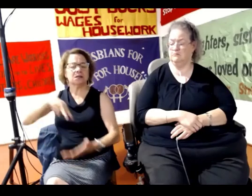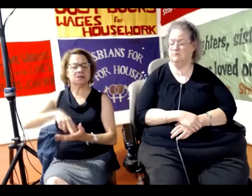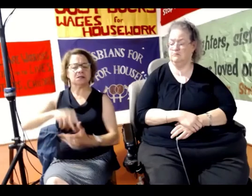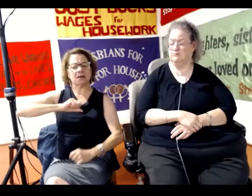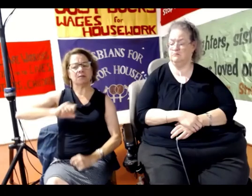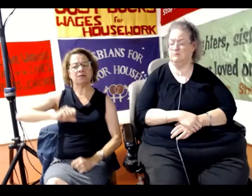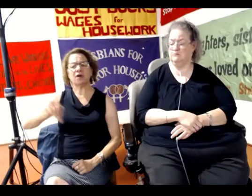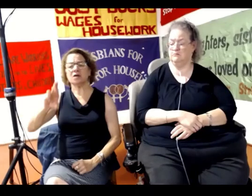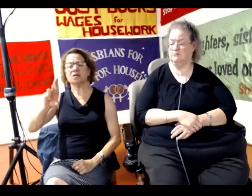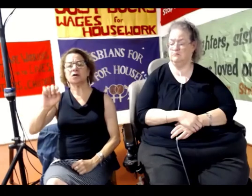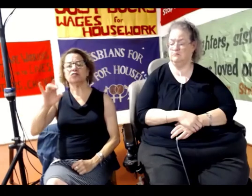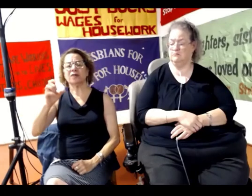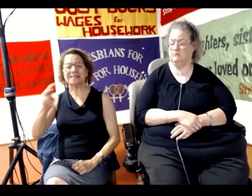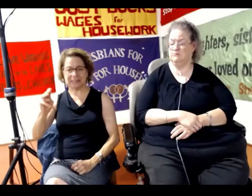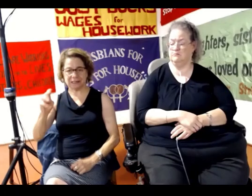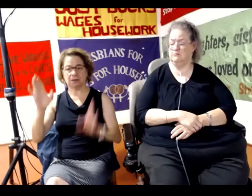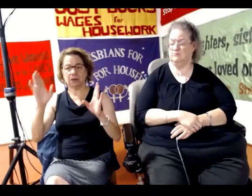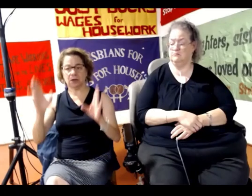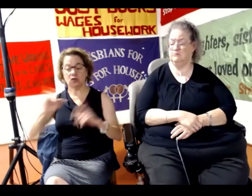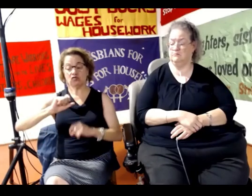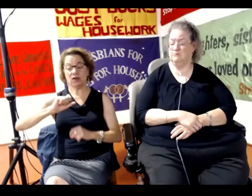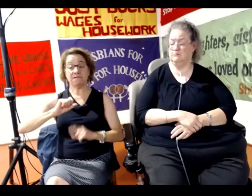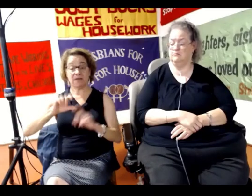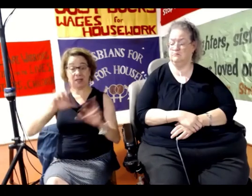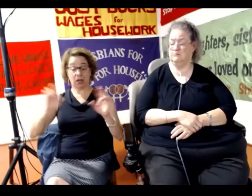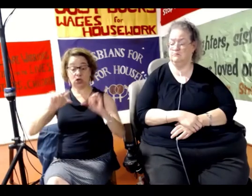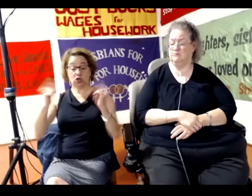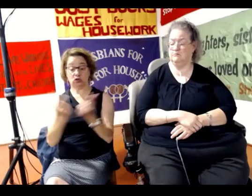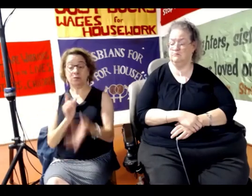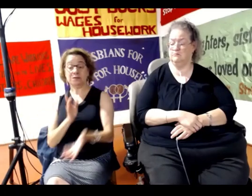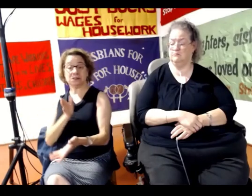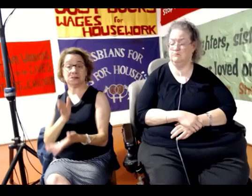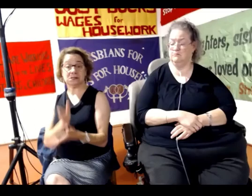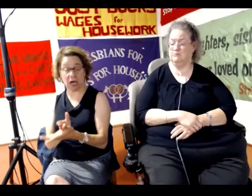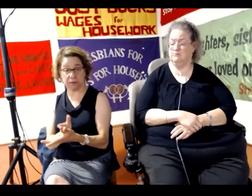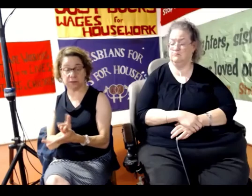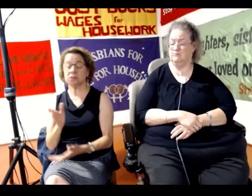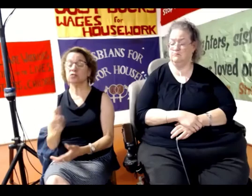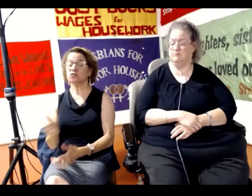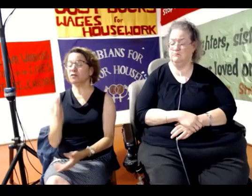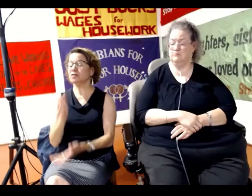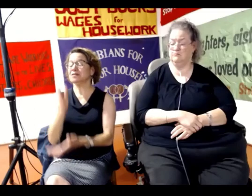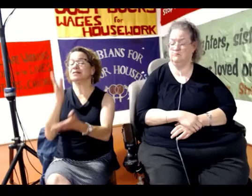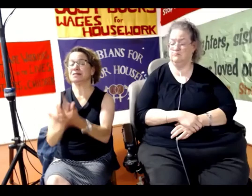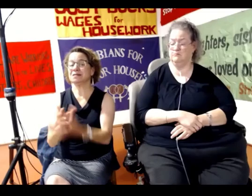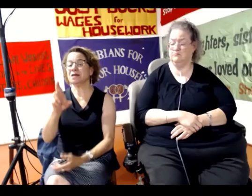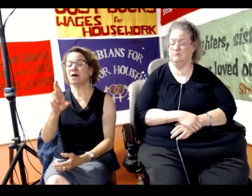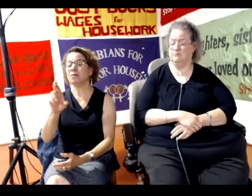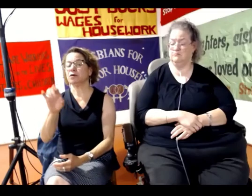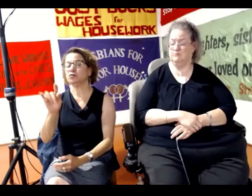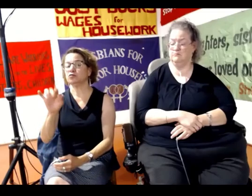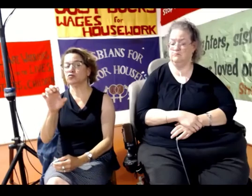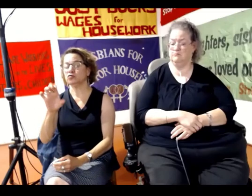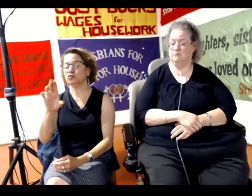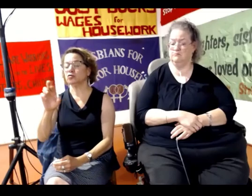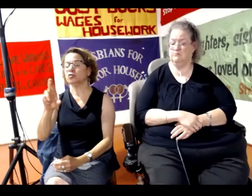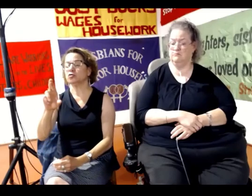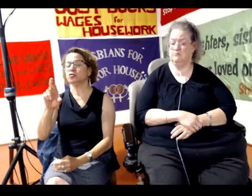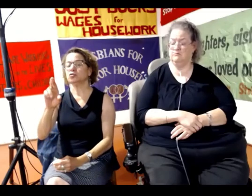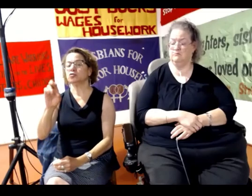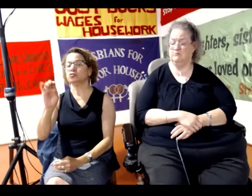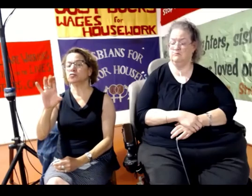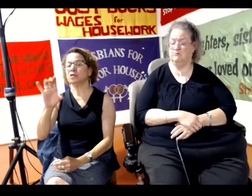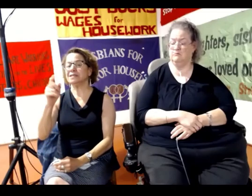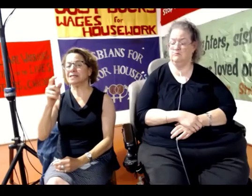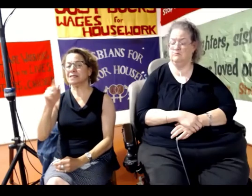absolutely refuses to stop the racists on their so-called anti-racist march.